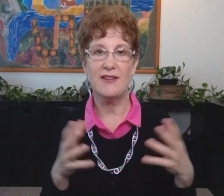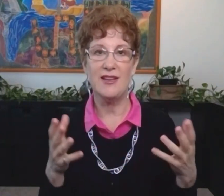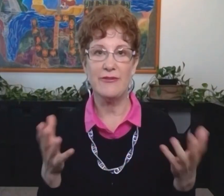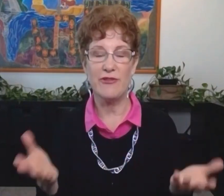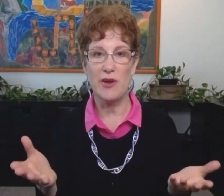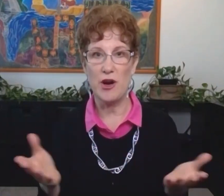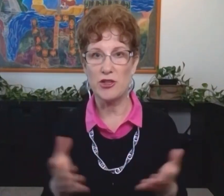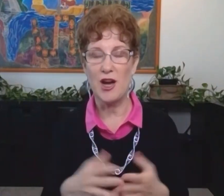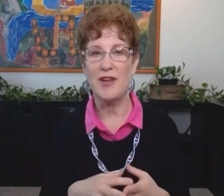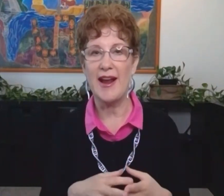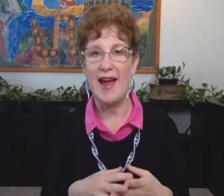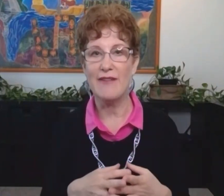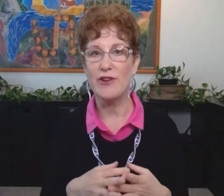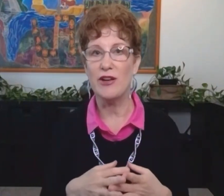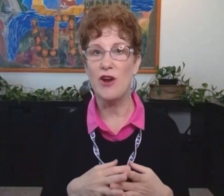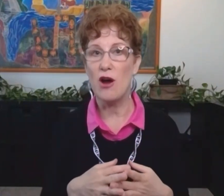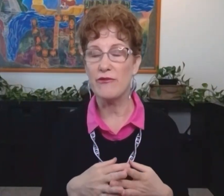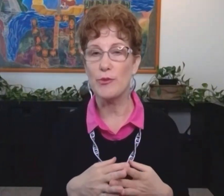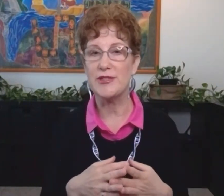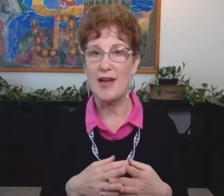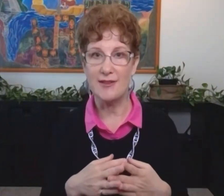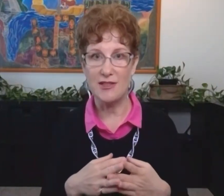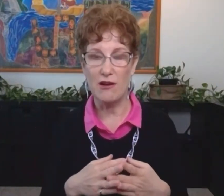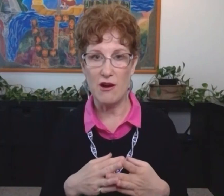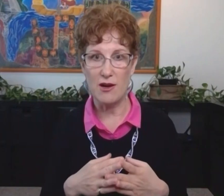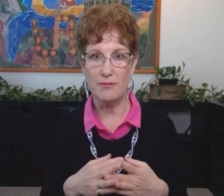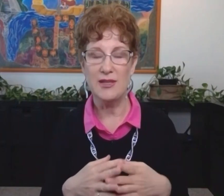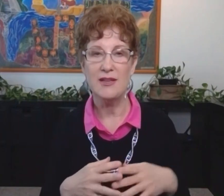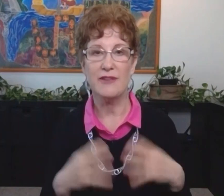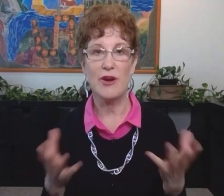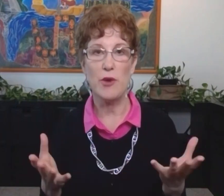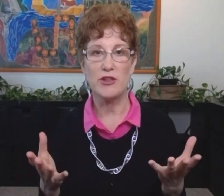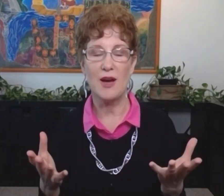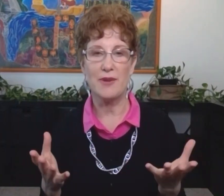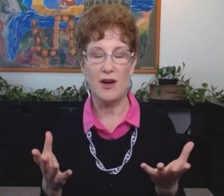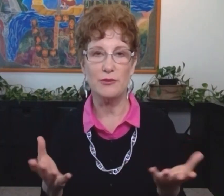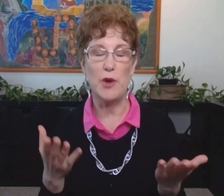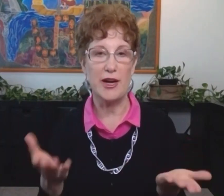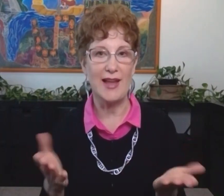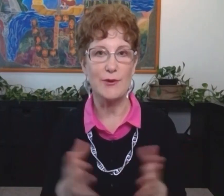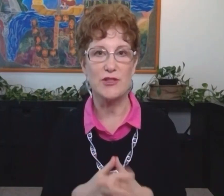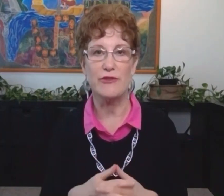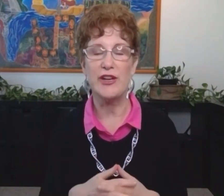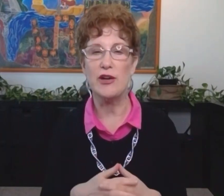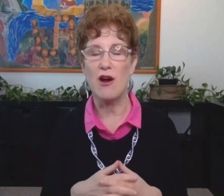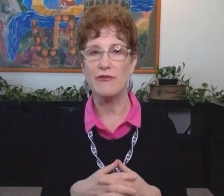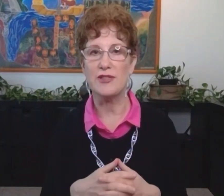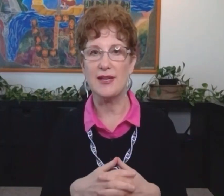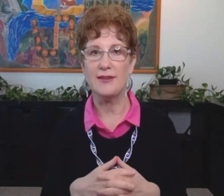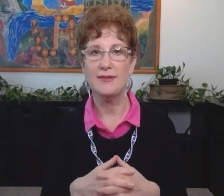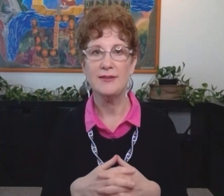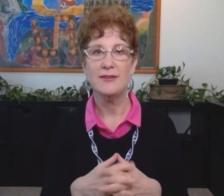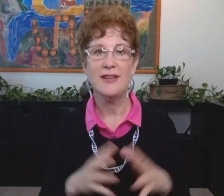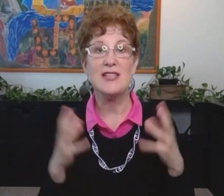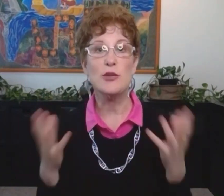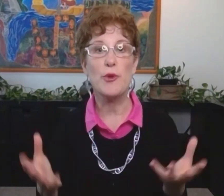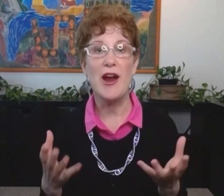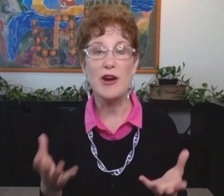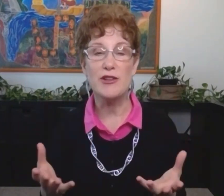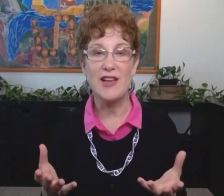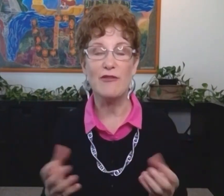in the free workshop that I have on nonverbalscience.com. The free workshop called Body Language for Video Conferencing